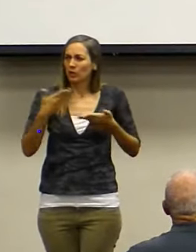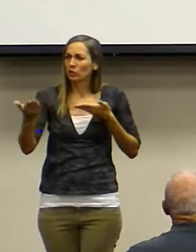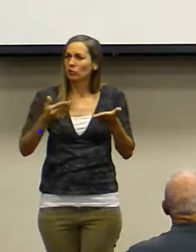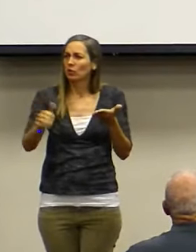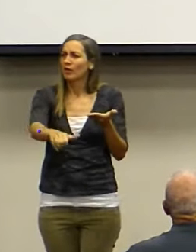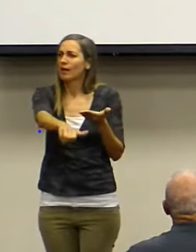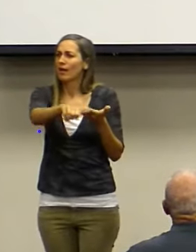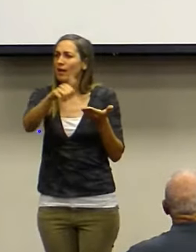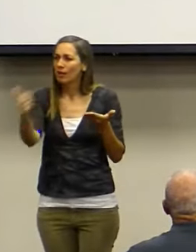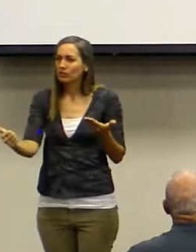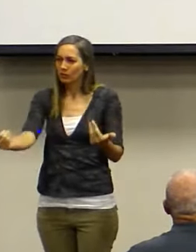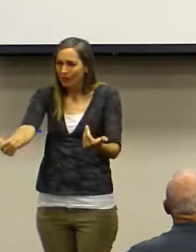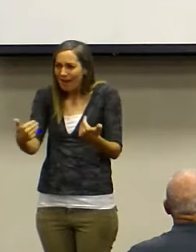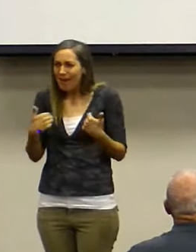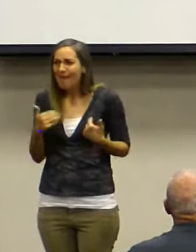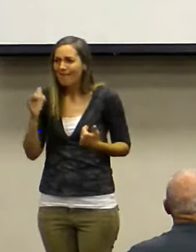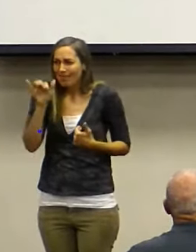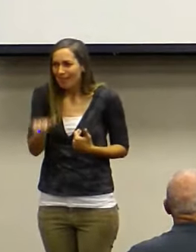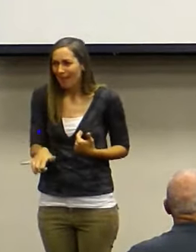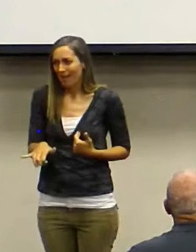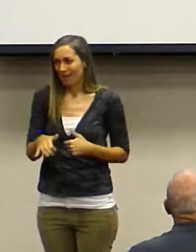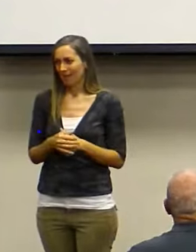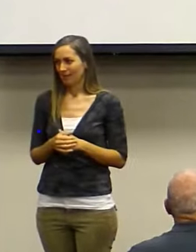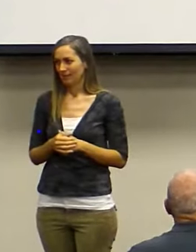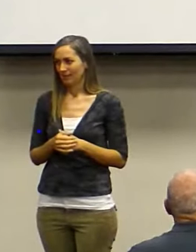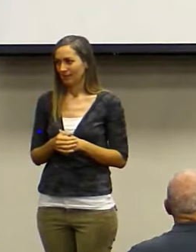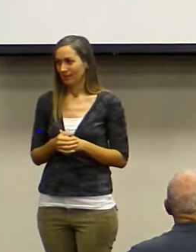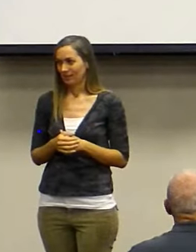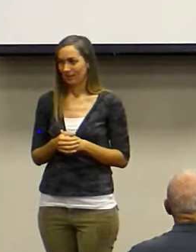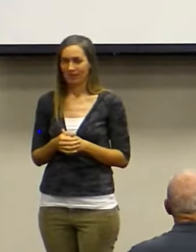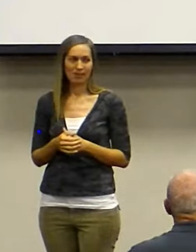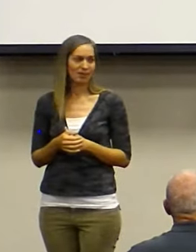And you got that calling through this.